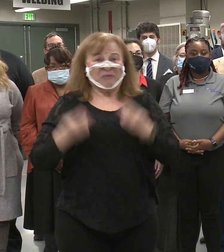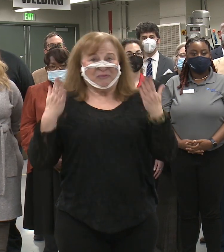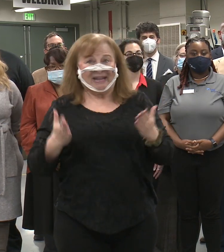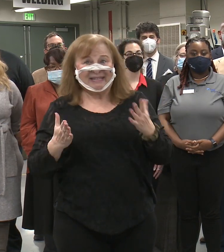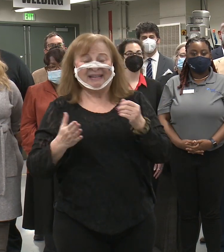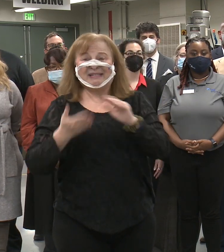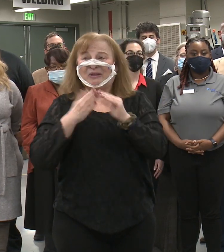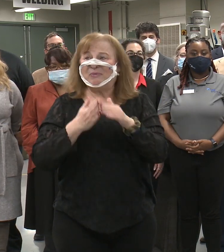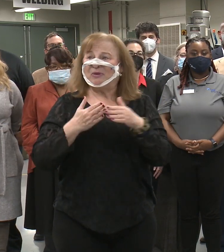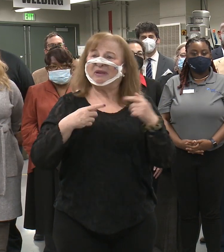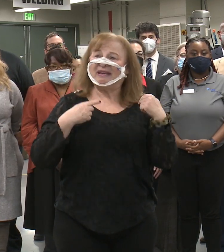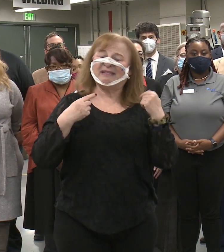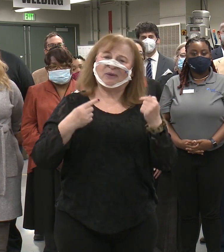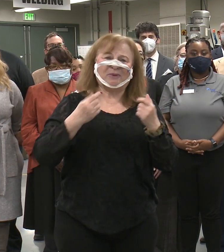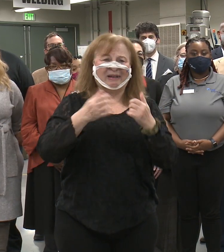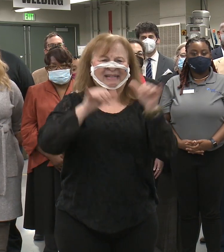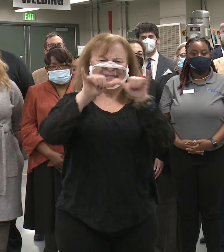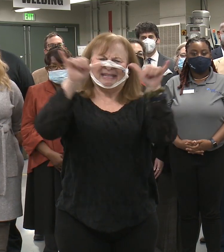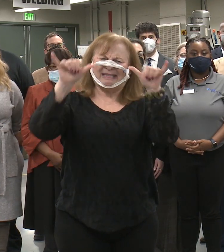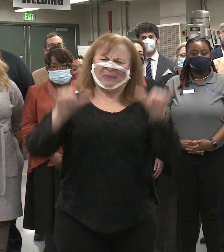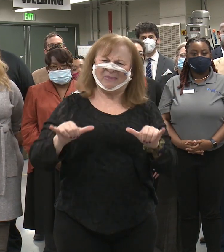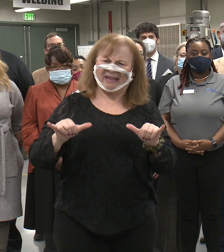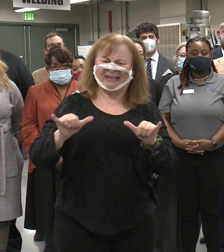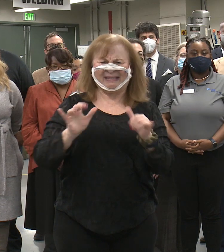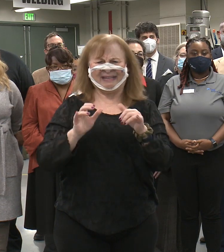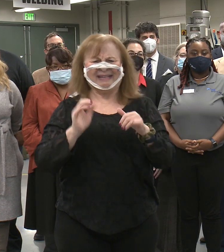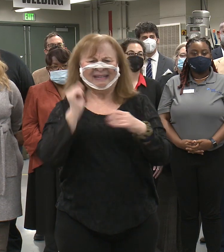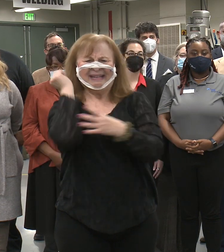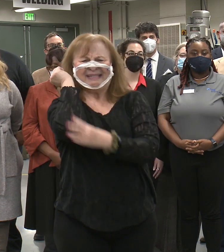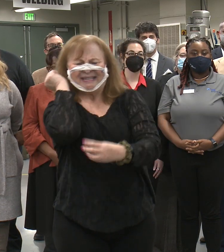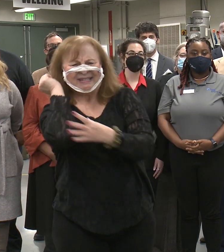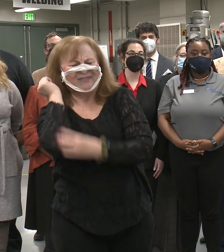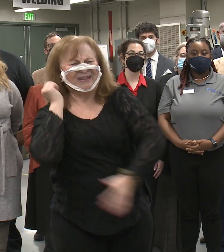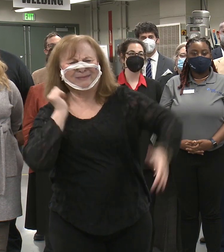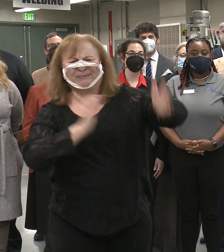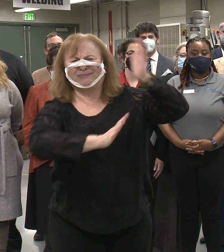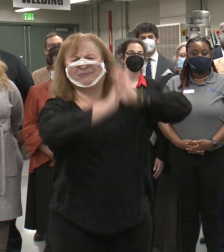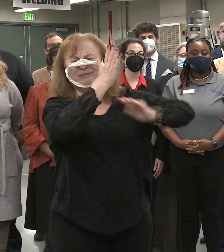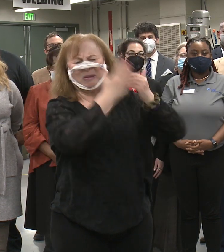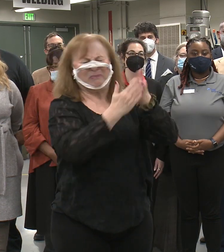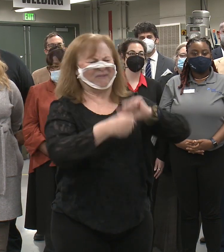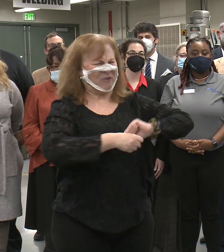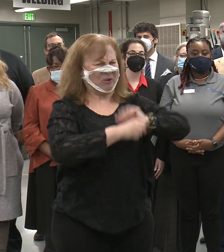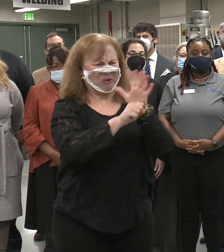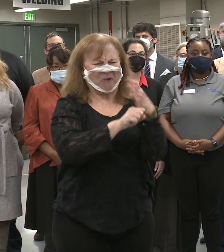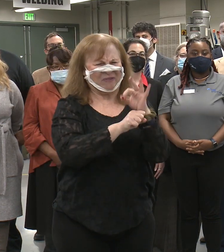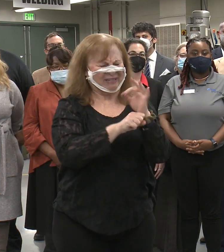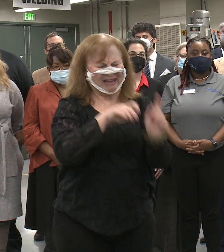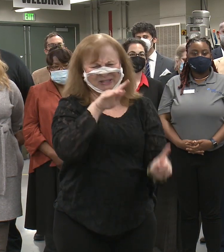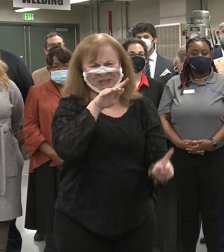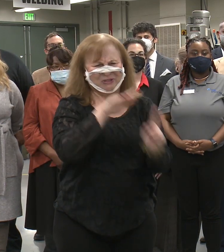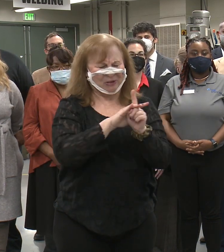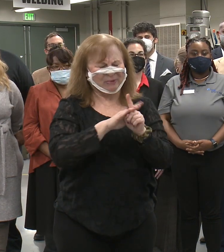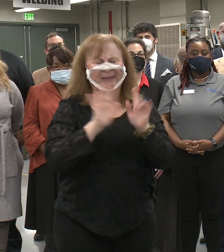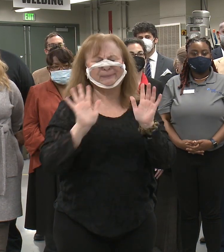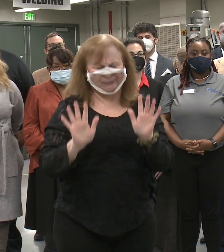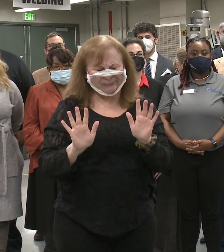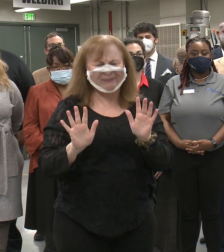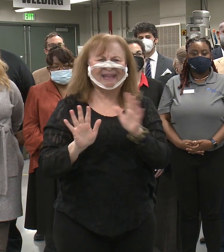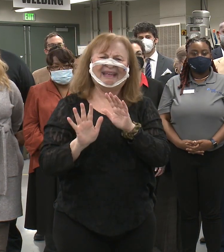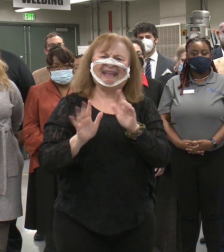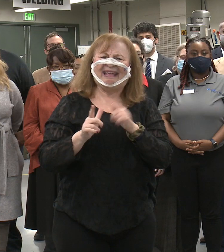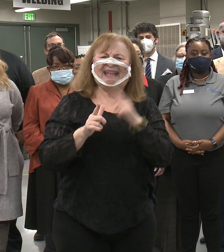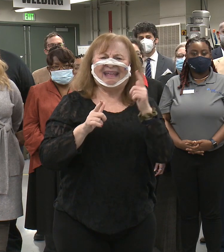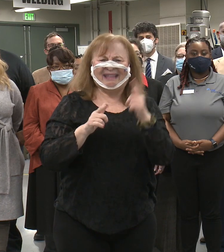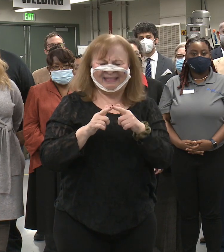communities that were systematically disadvantaged long before COVID-19 showed up on our doorsteps and then